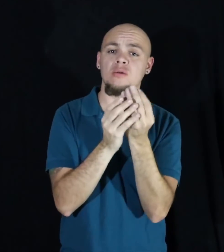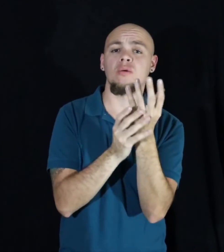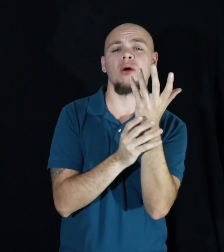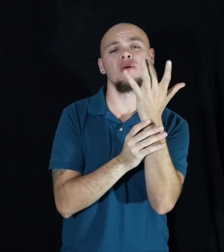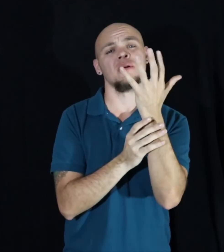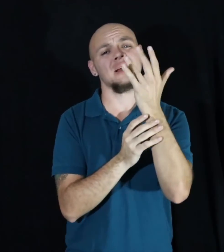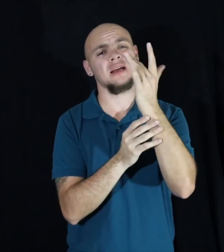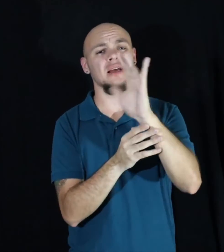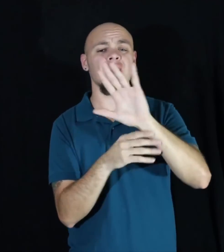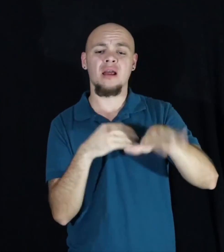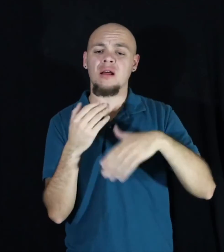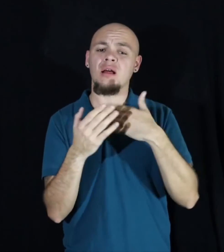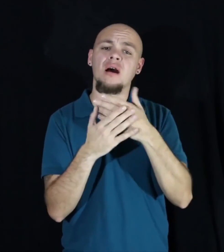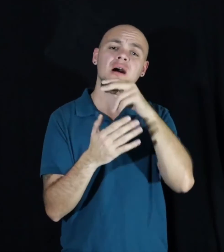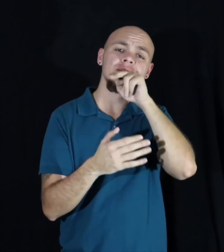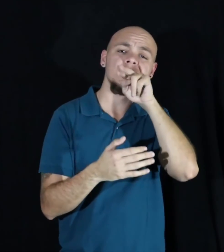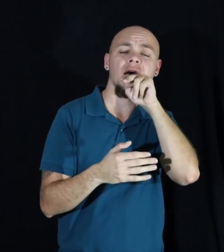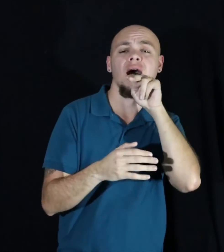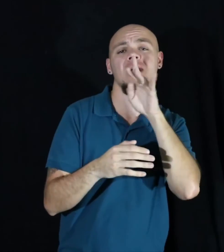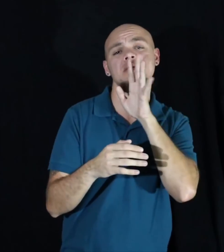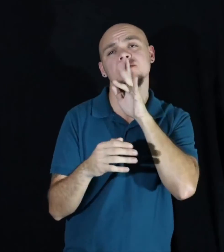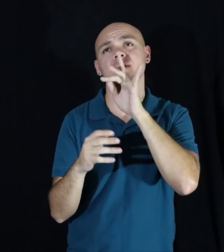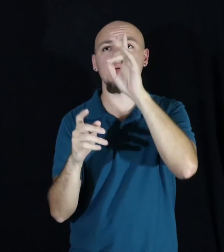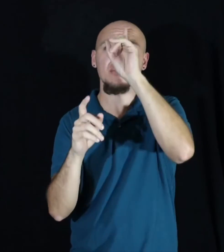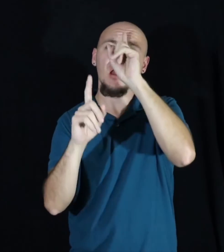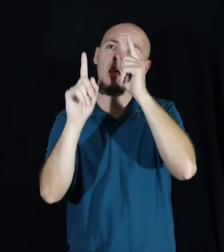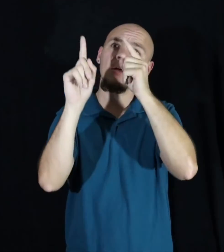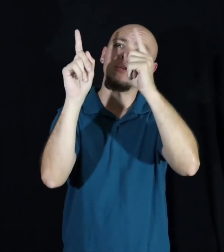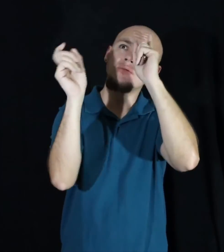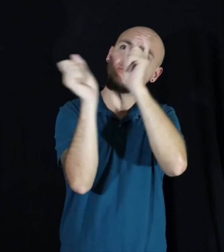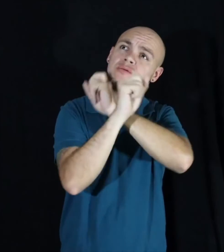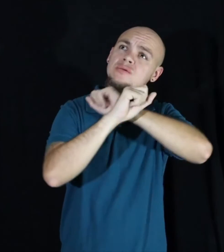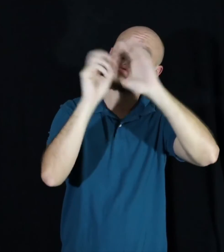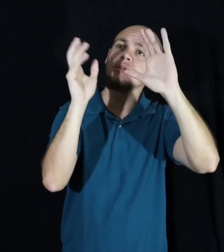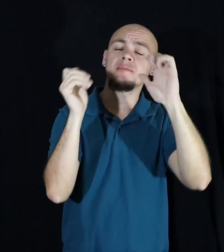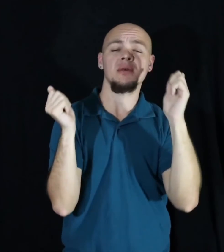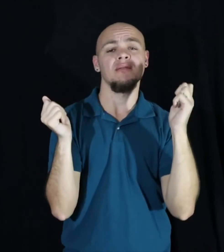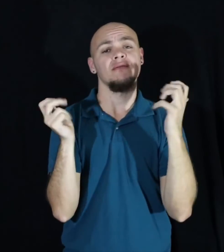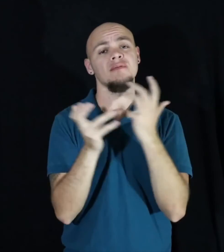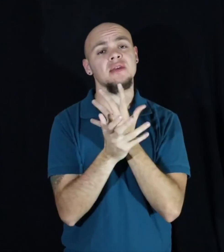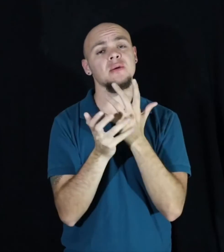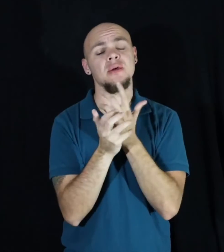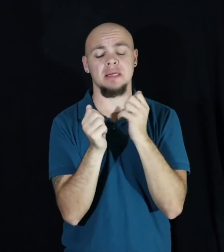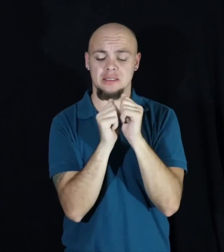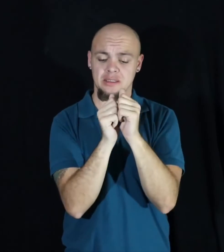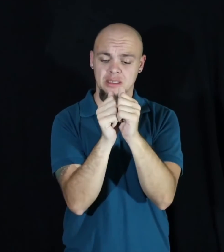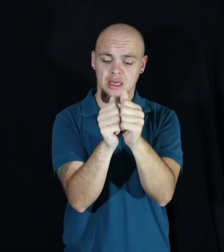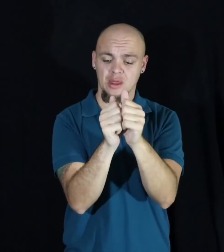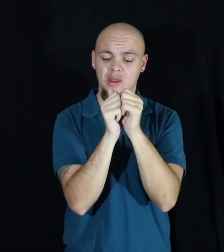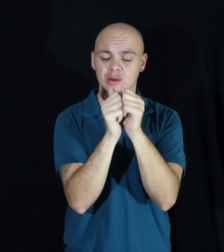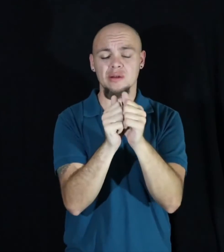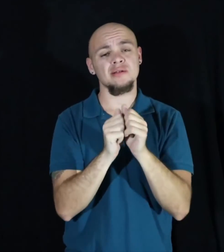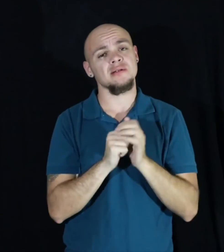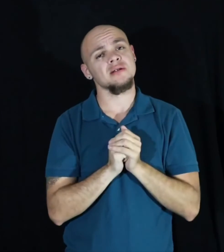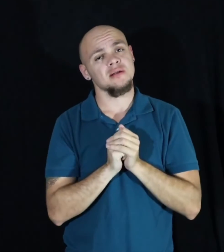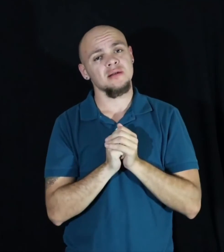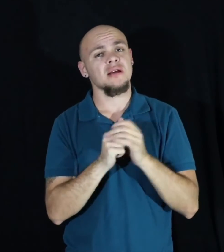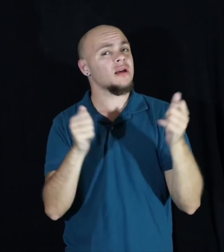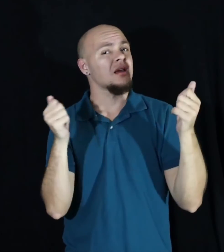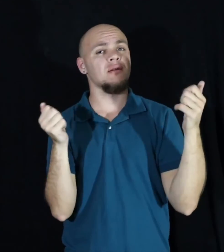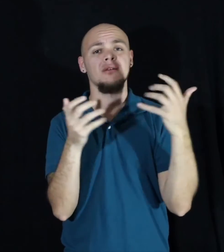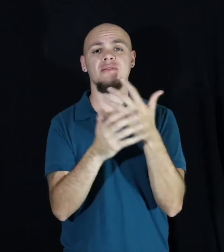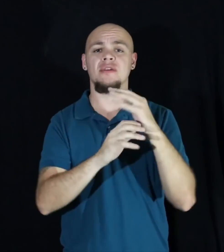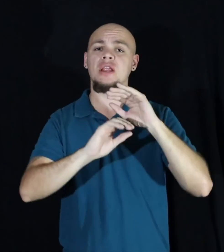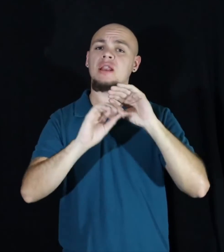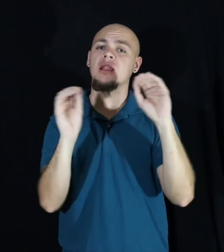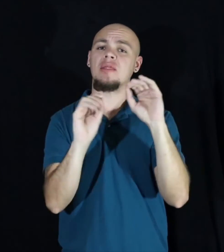shattering our tongues, speaking of wishes and dreams, us fearing together. I will fear nothing